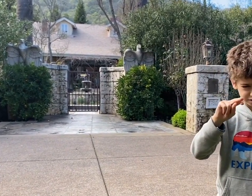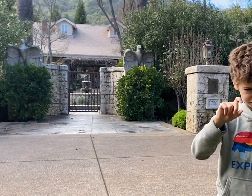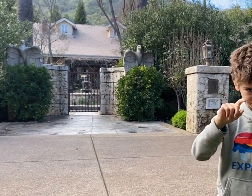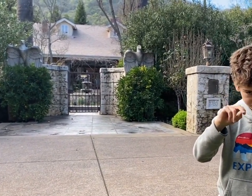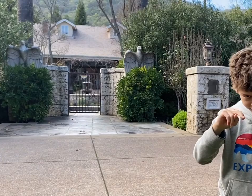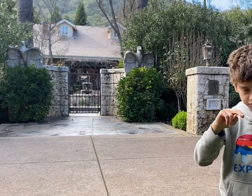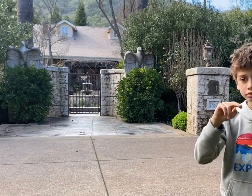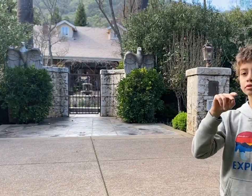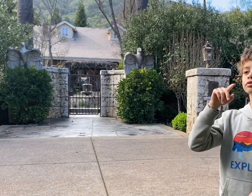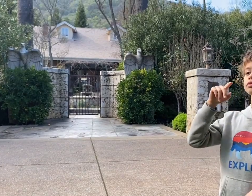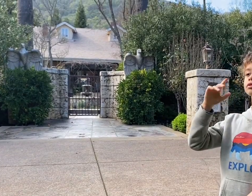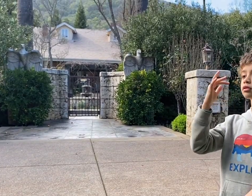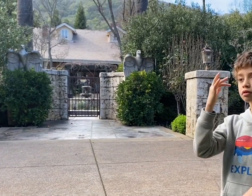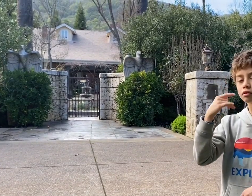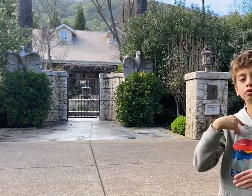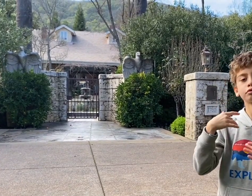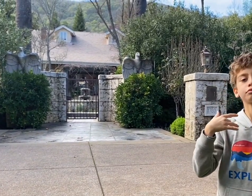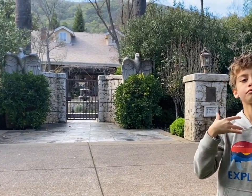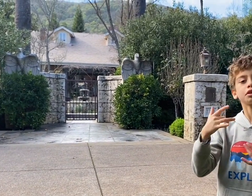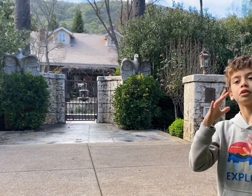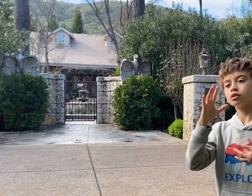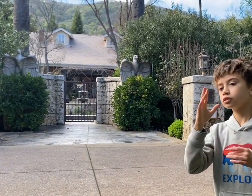because it was a shortcut to get to Oakland.